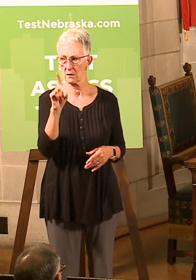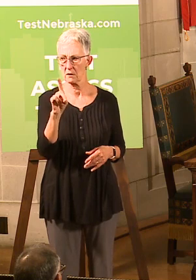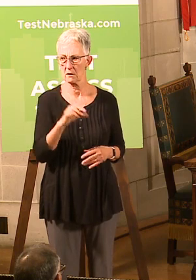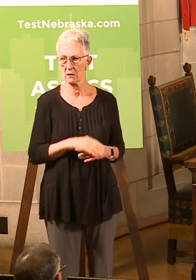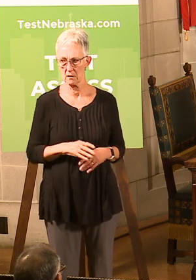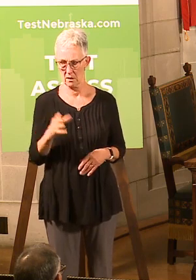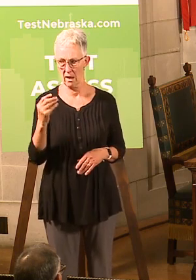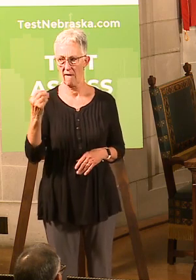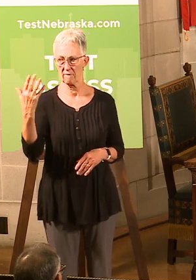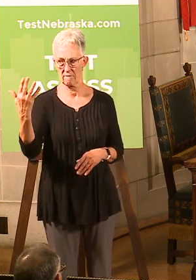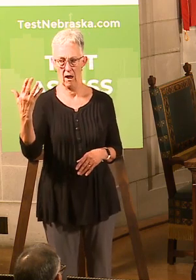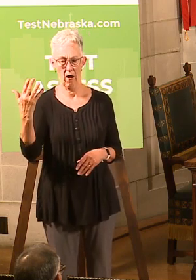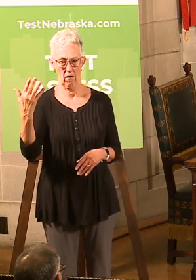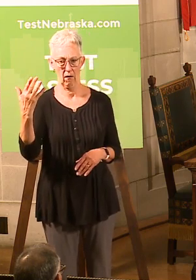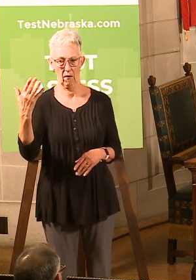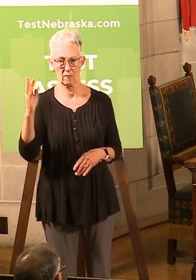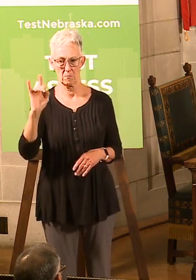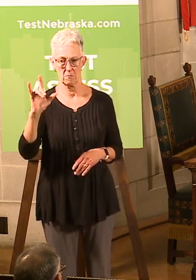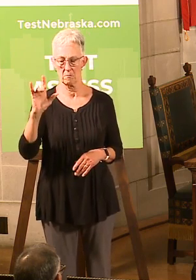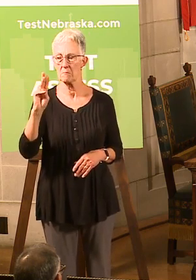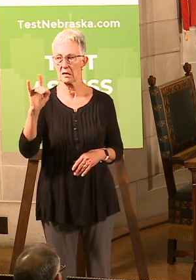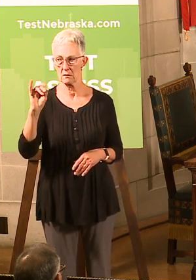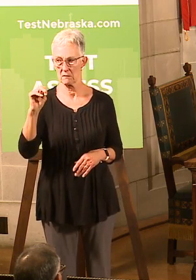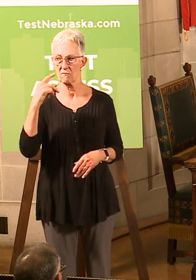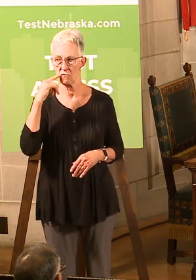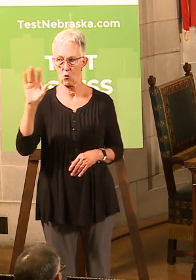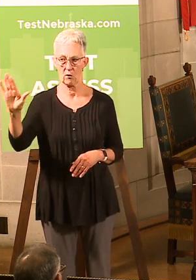And then $5 for administrative. Okay. And for